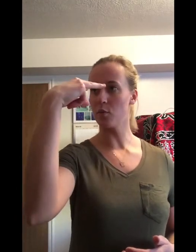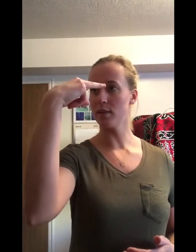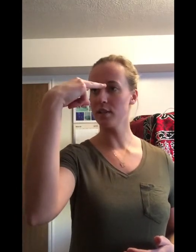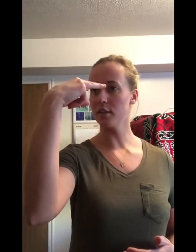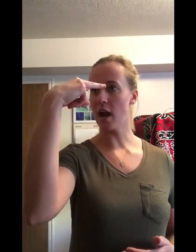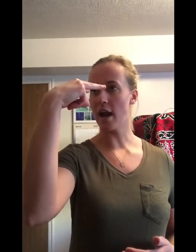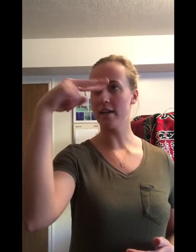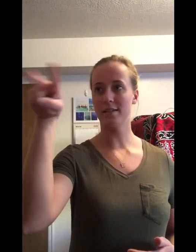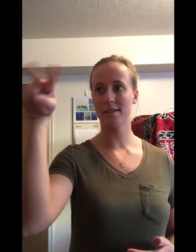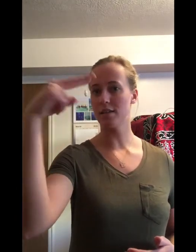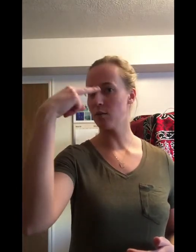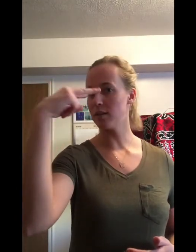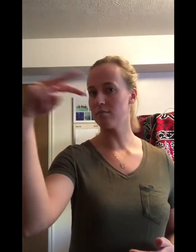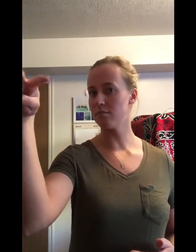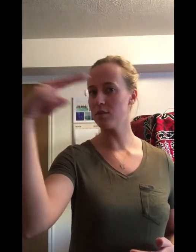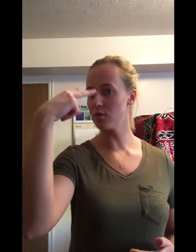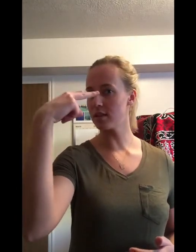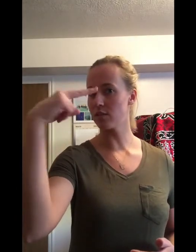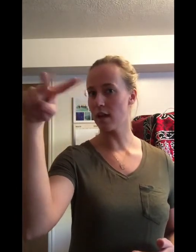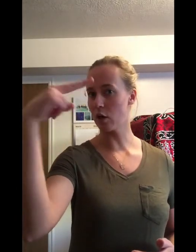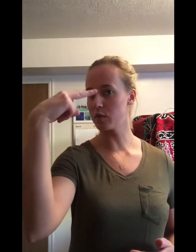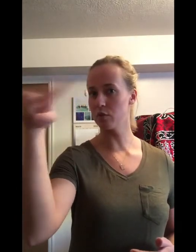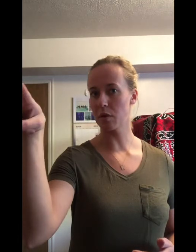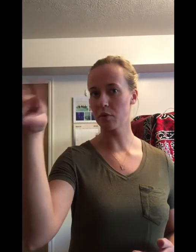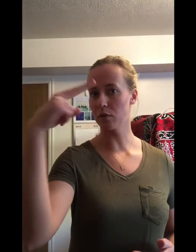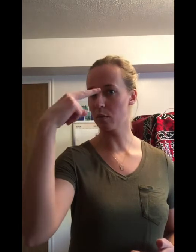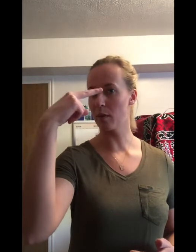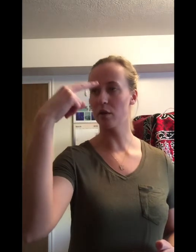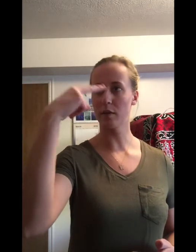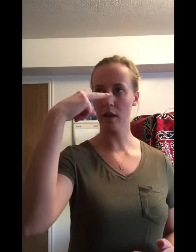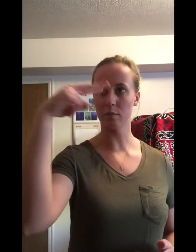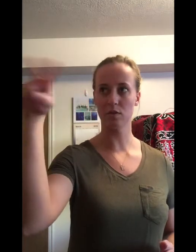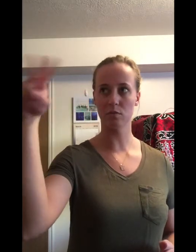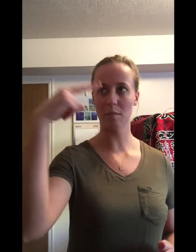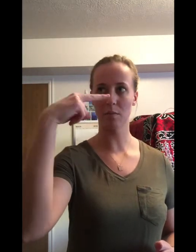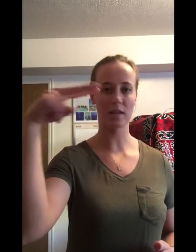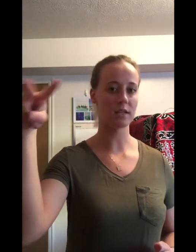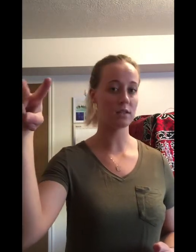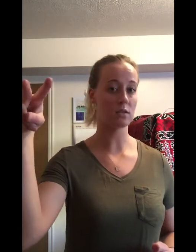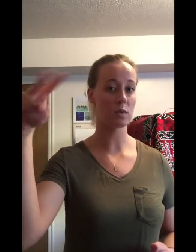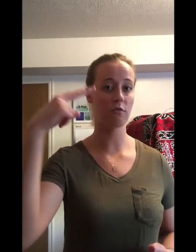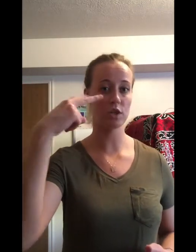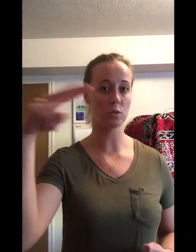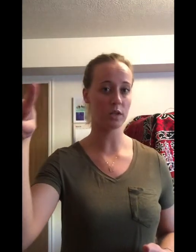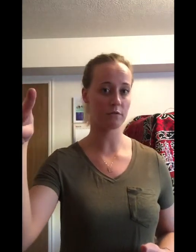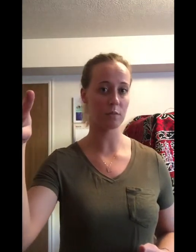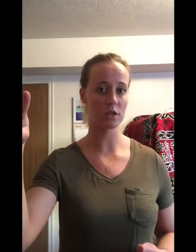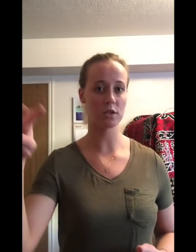point at your eyes and you can do this if it helps you remember a little bit better, but it helps remember that it deals with visual information.